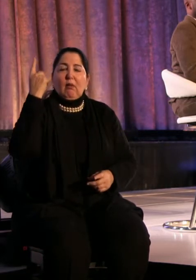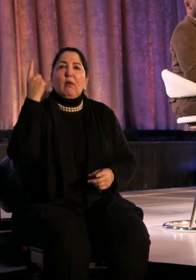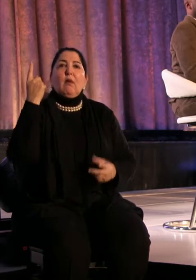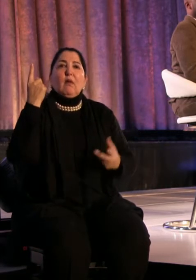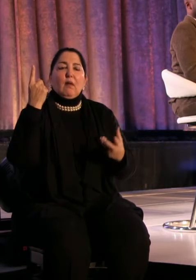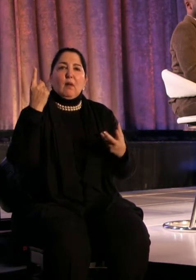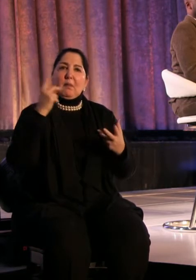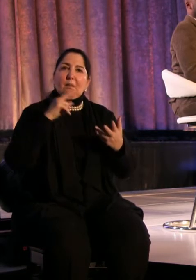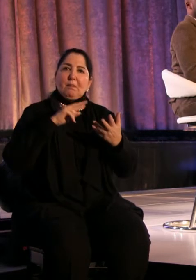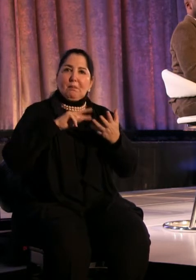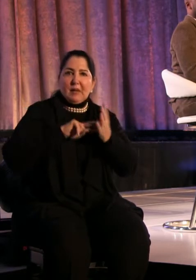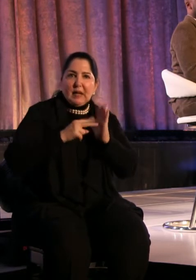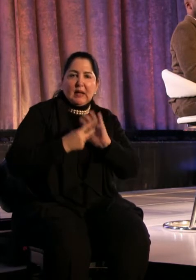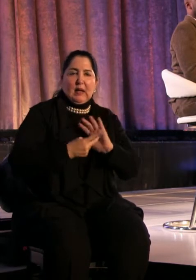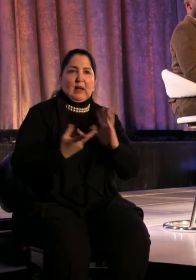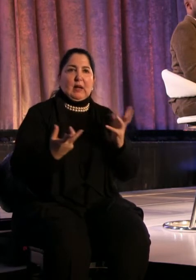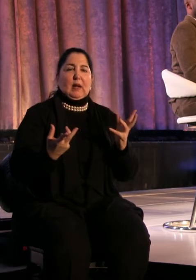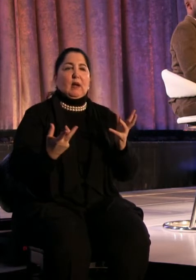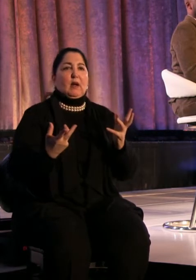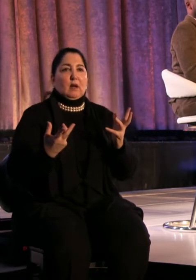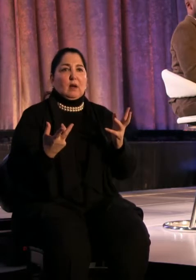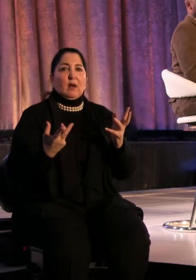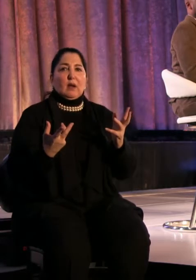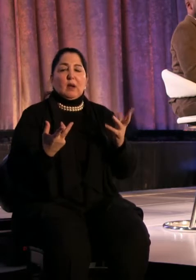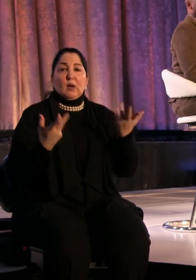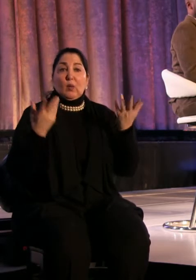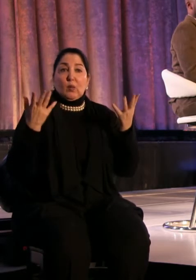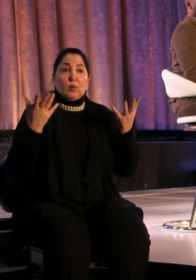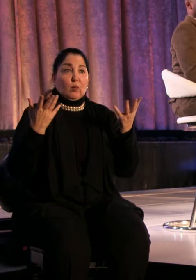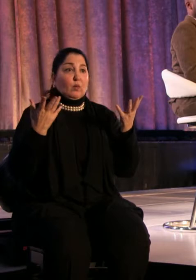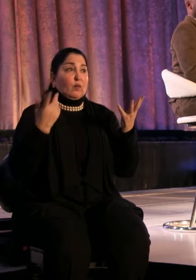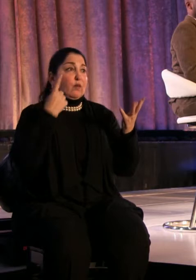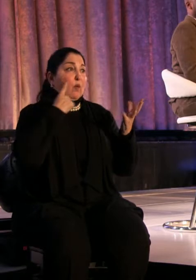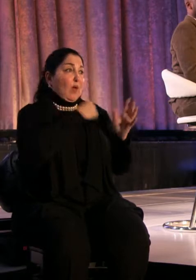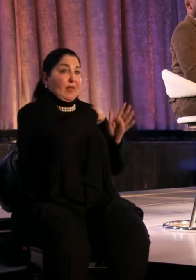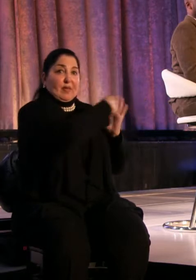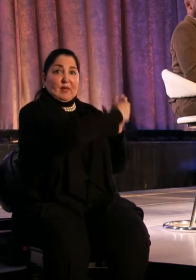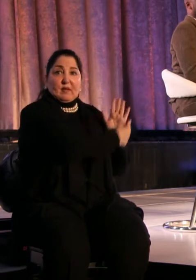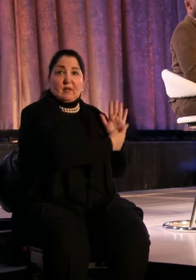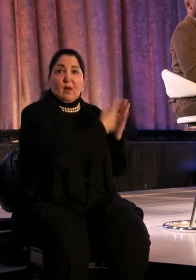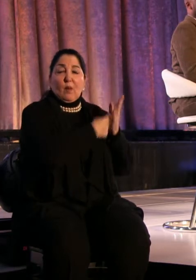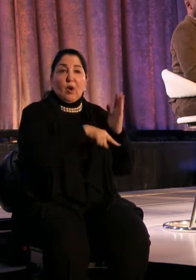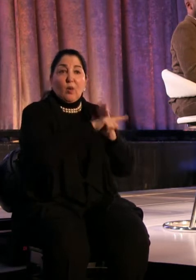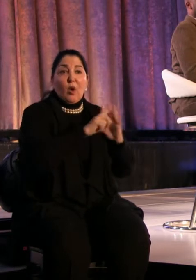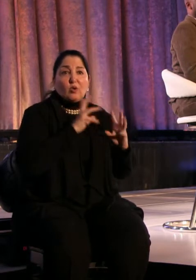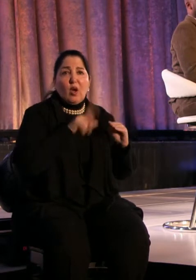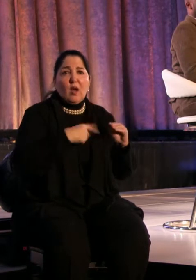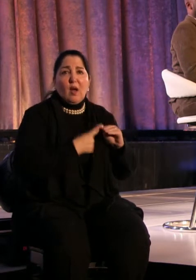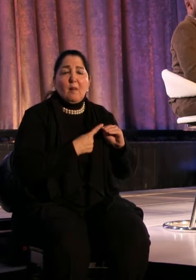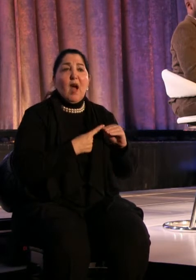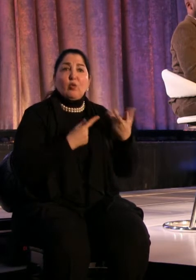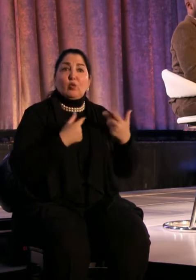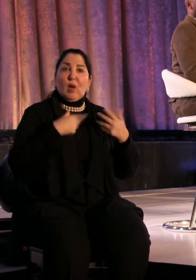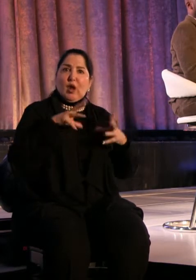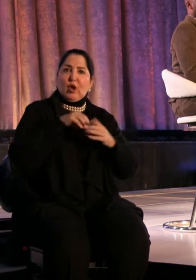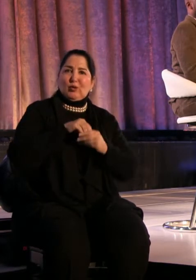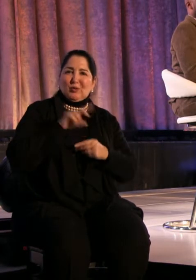social and cultural and political meaning within the context of what you're all talking about is very exciting.